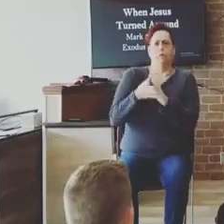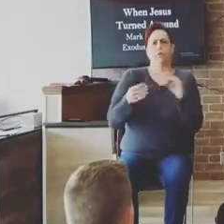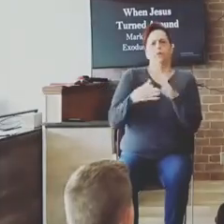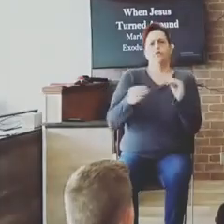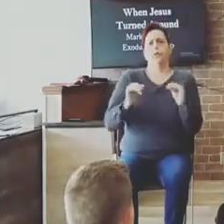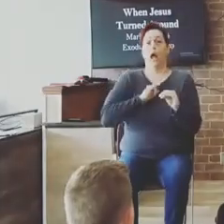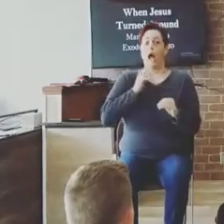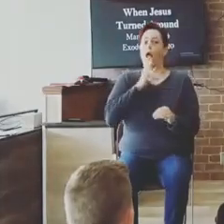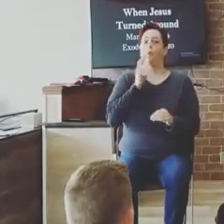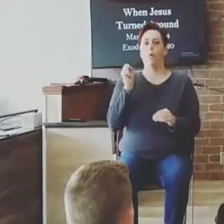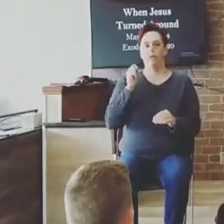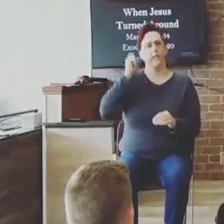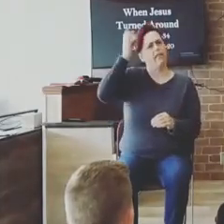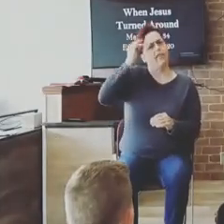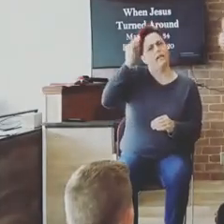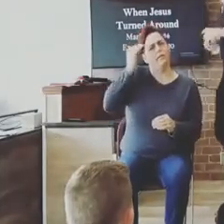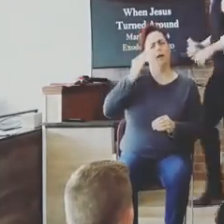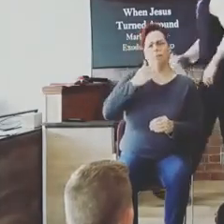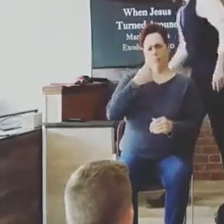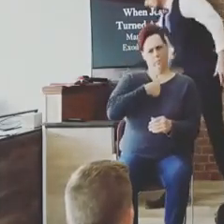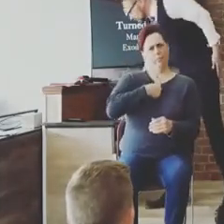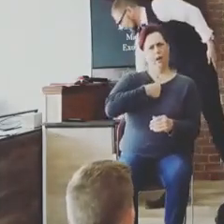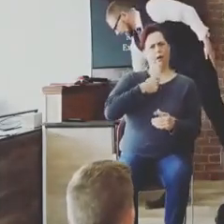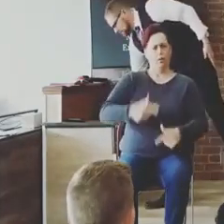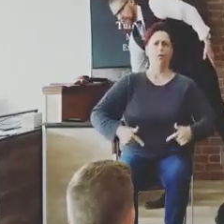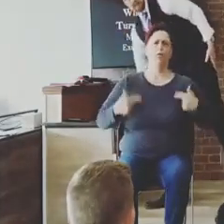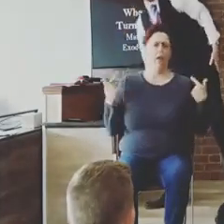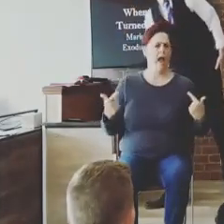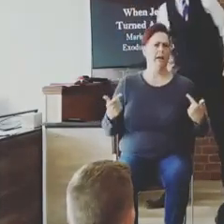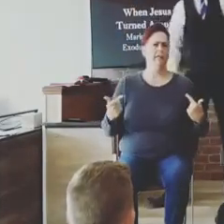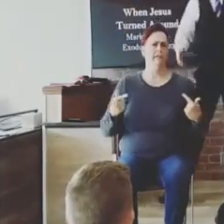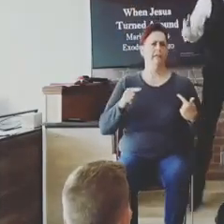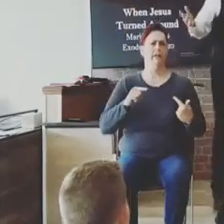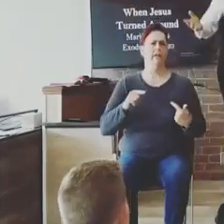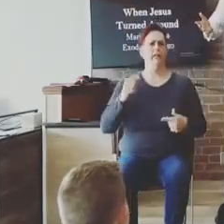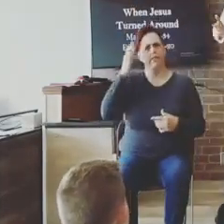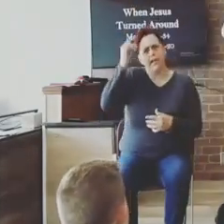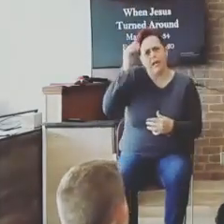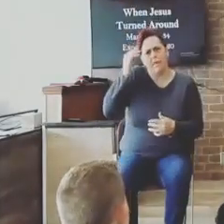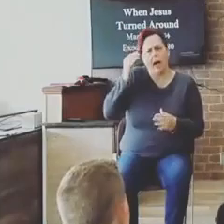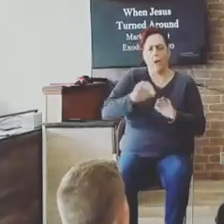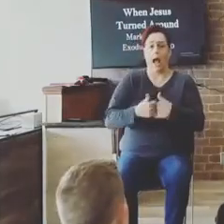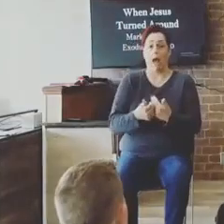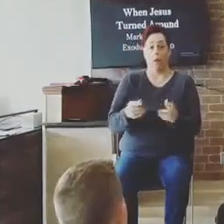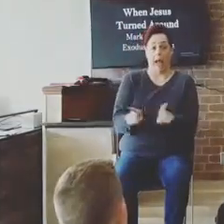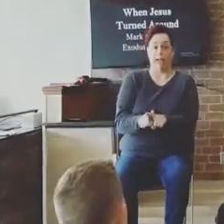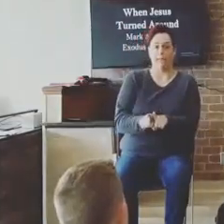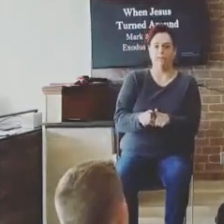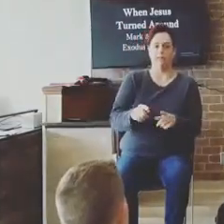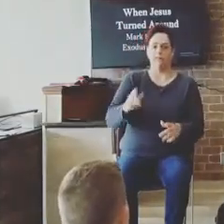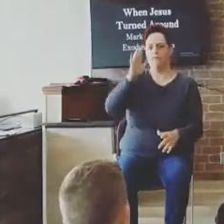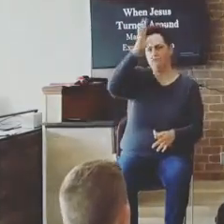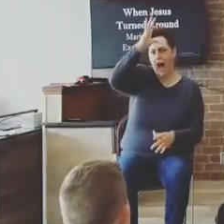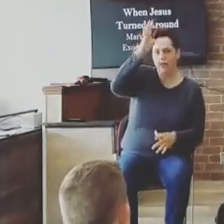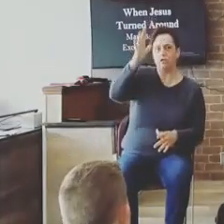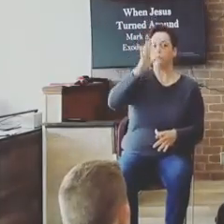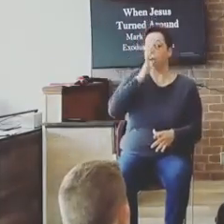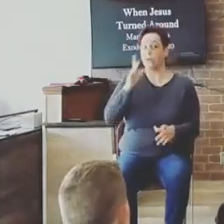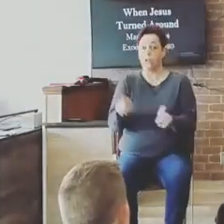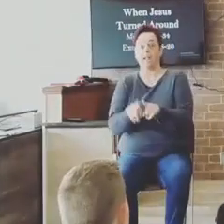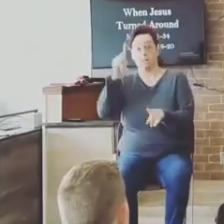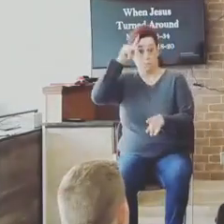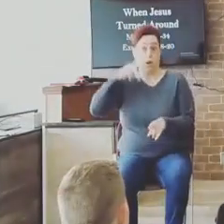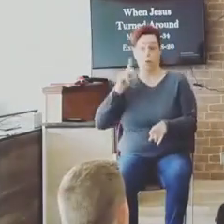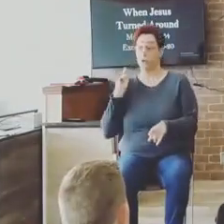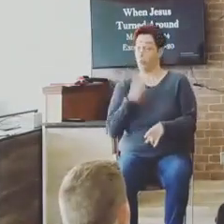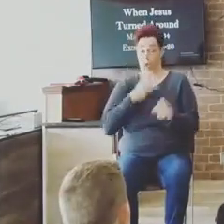I was thinking about how, as fathers, even as mothers, as parents, we can have an influence on